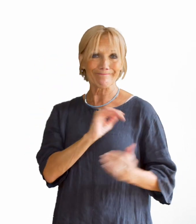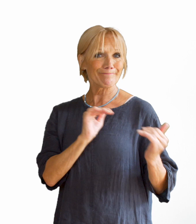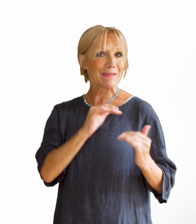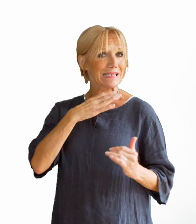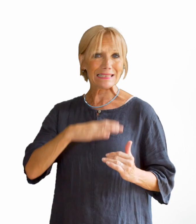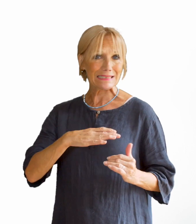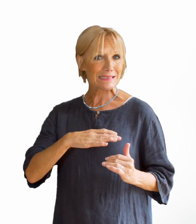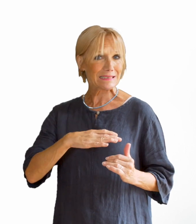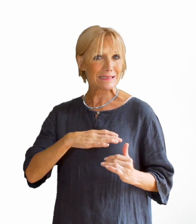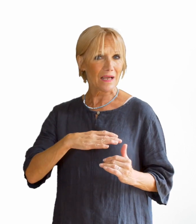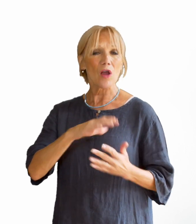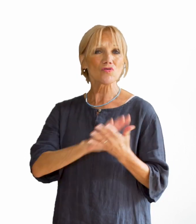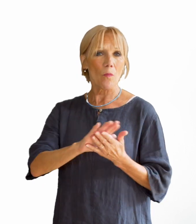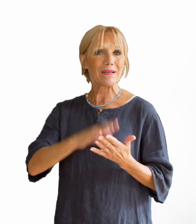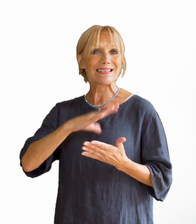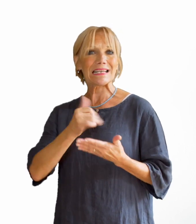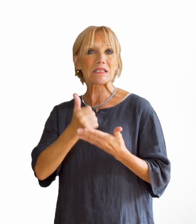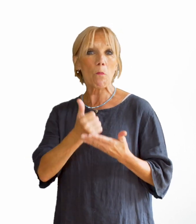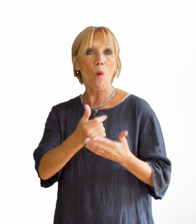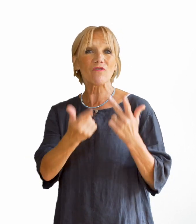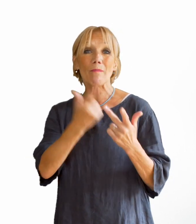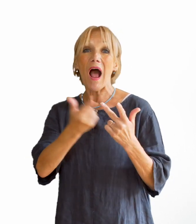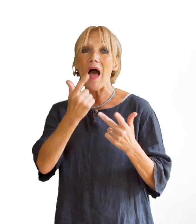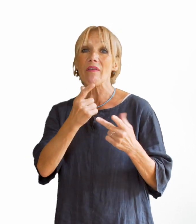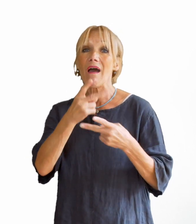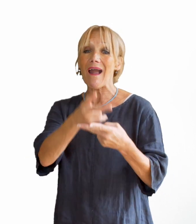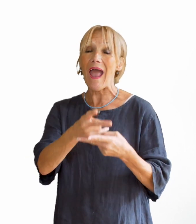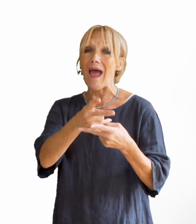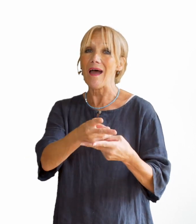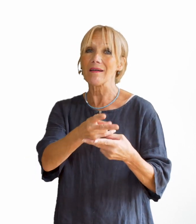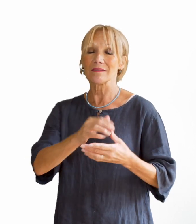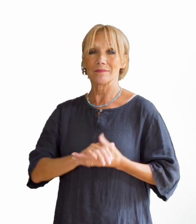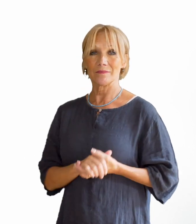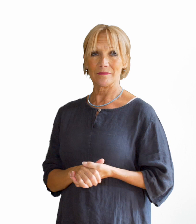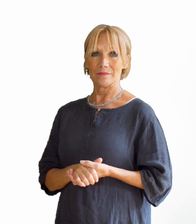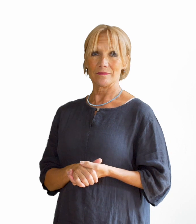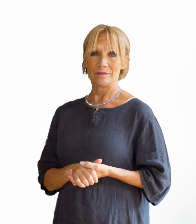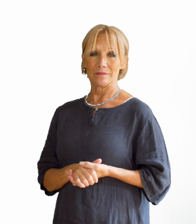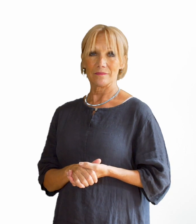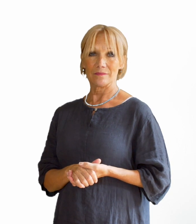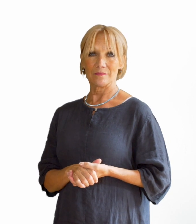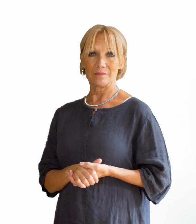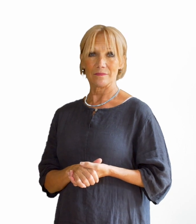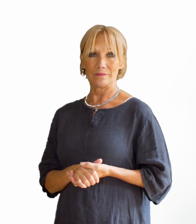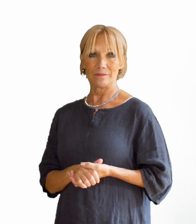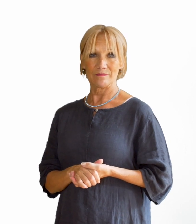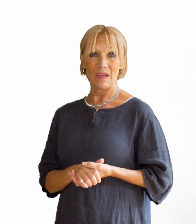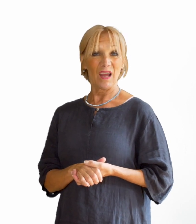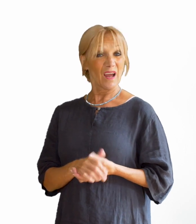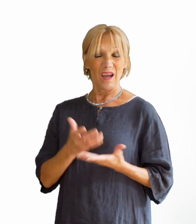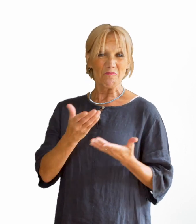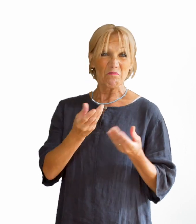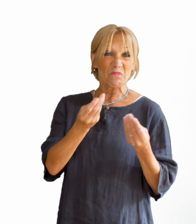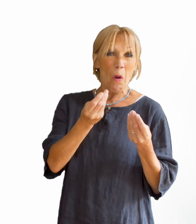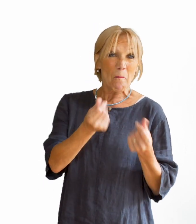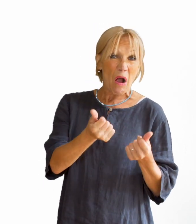needs any longer, so they'll need support from another part of the care pathway. If there's not much appealing or appropriate support available for